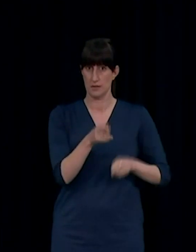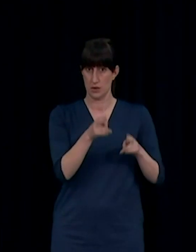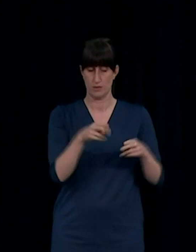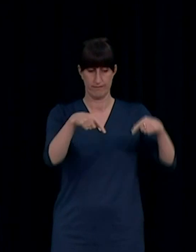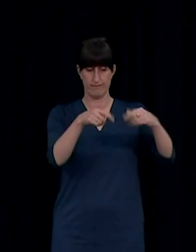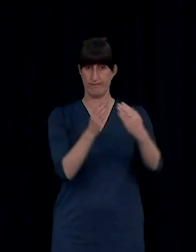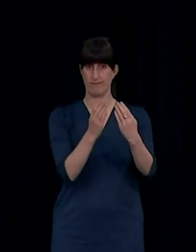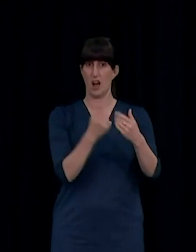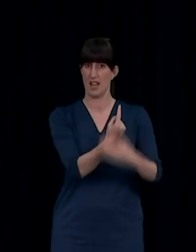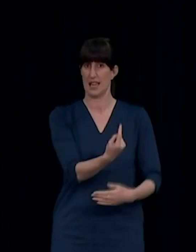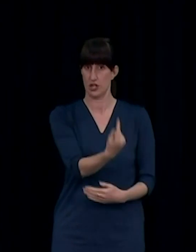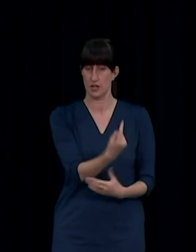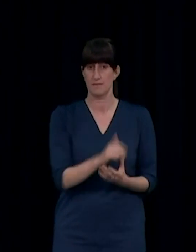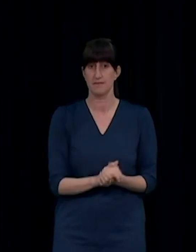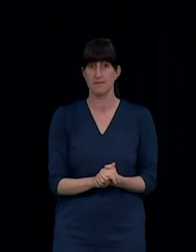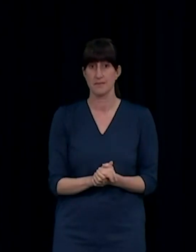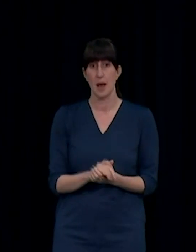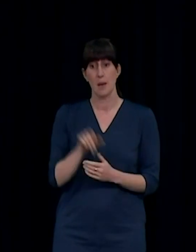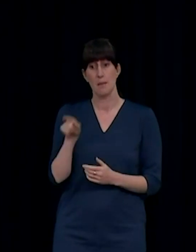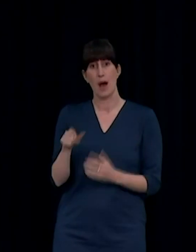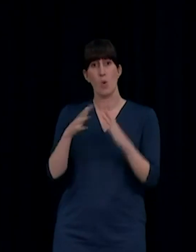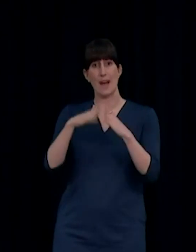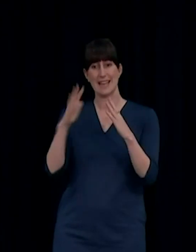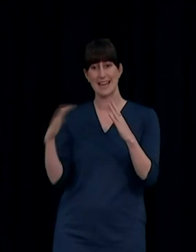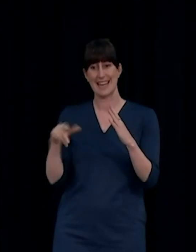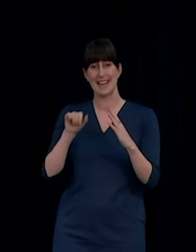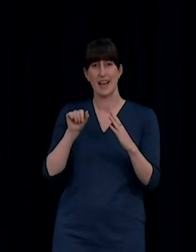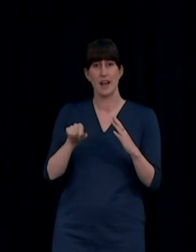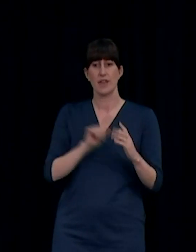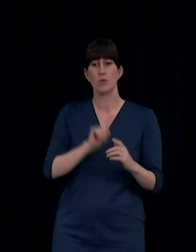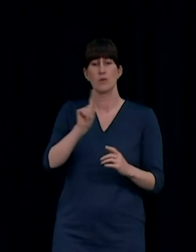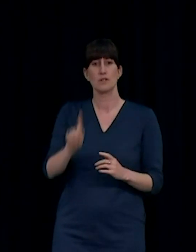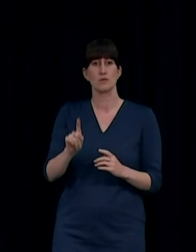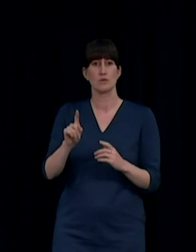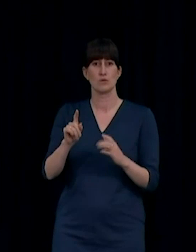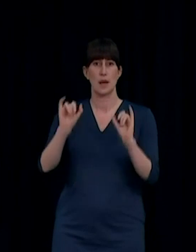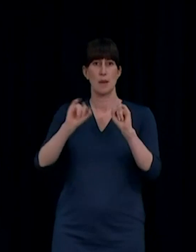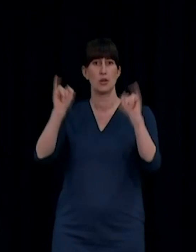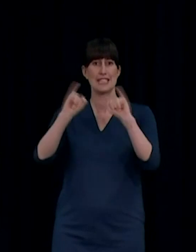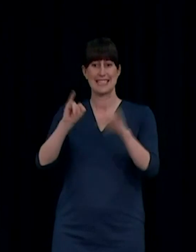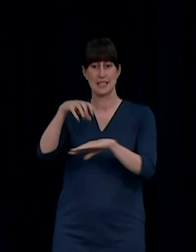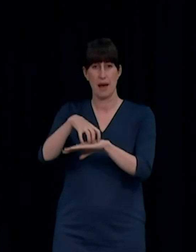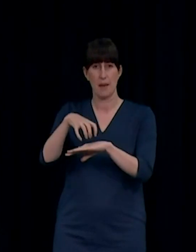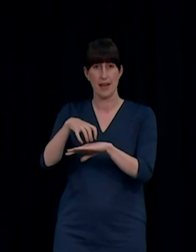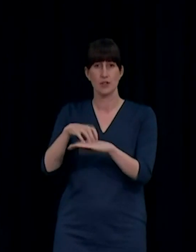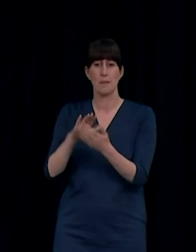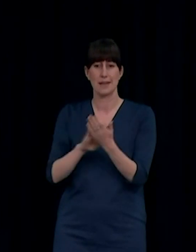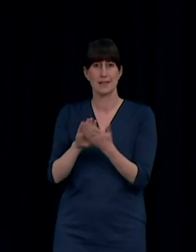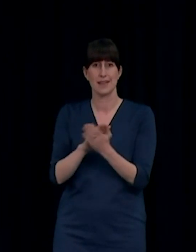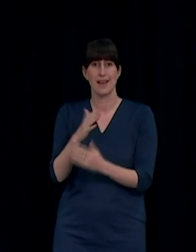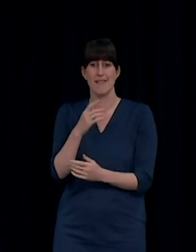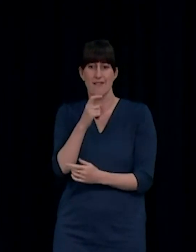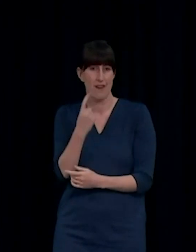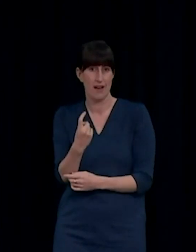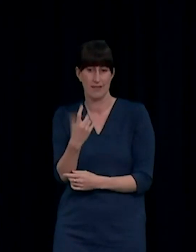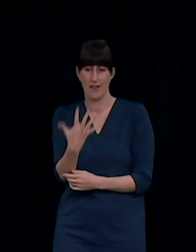Waitakere ED have been stood down, while there is further assessment made by the Occupational Health Team, and eight patients who remain in hospital